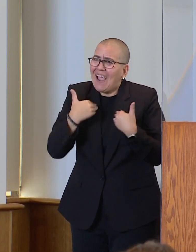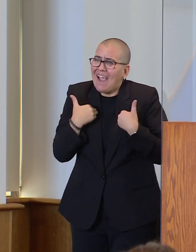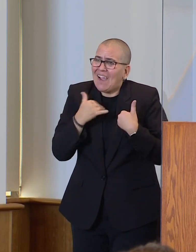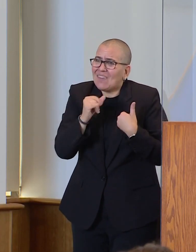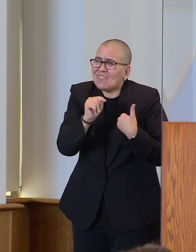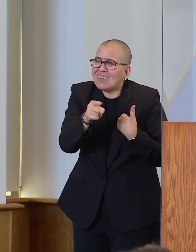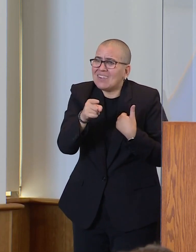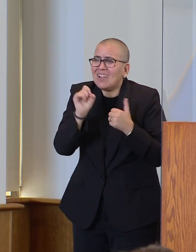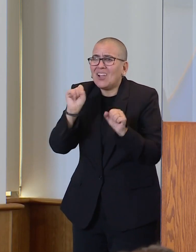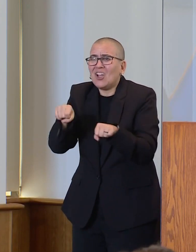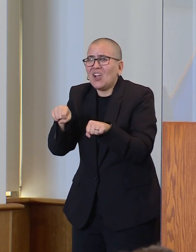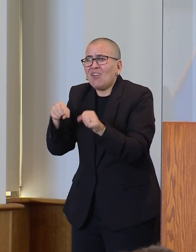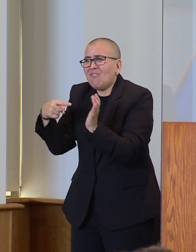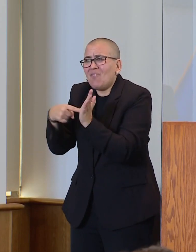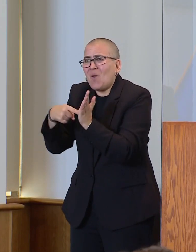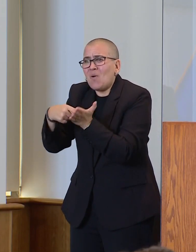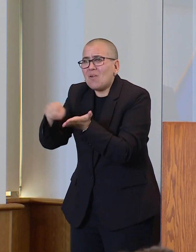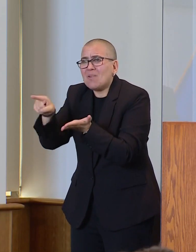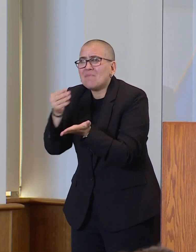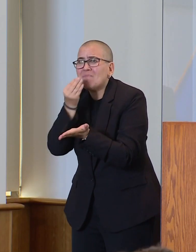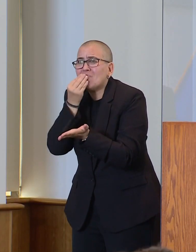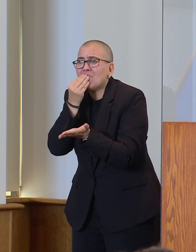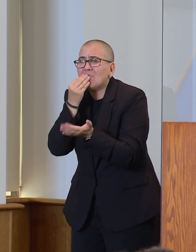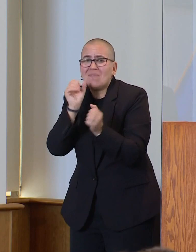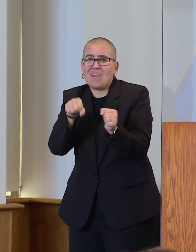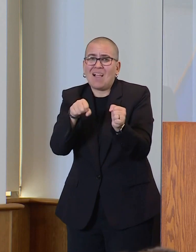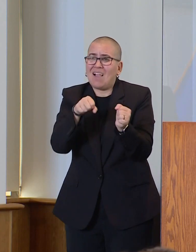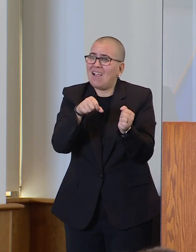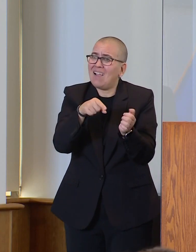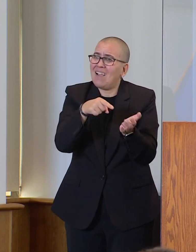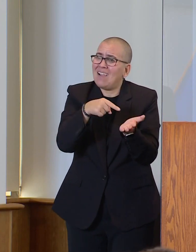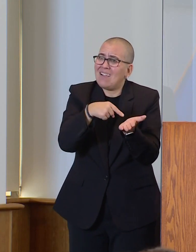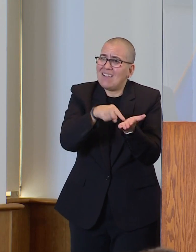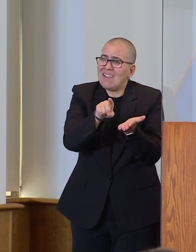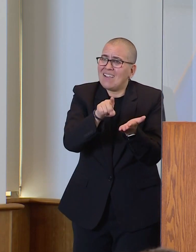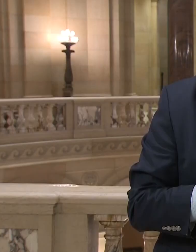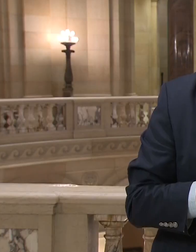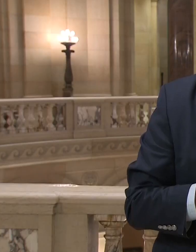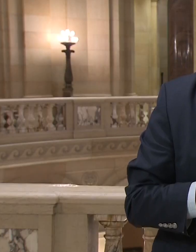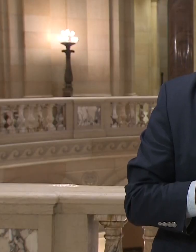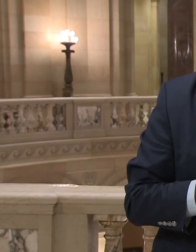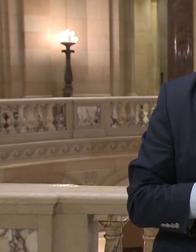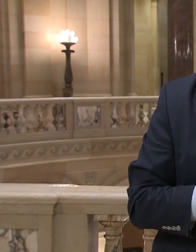and with high energy bills, that money needs to go back to Minnesotans.